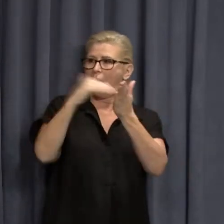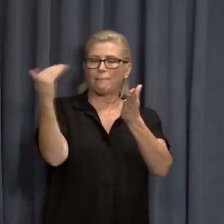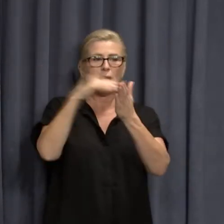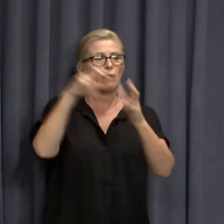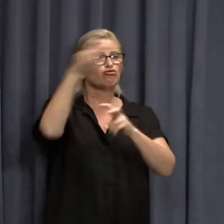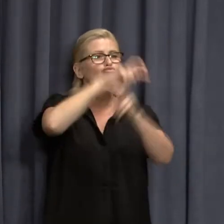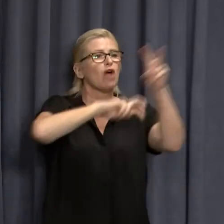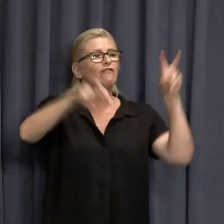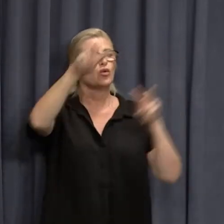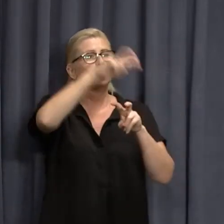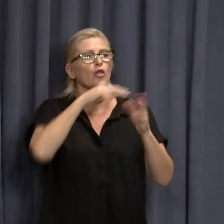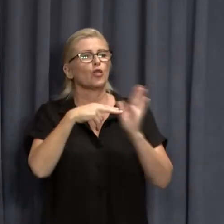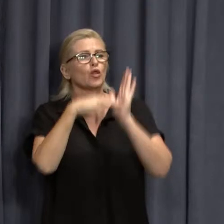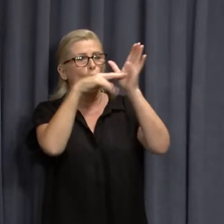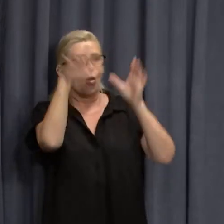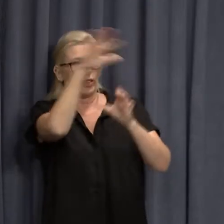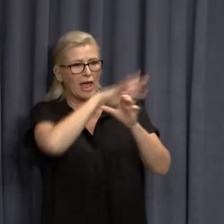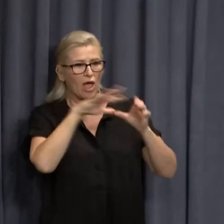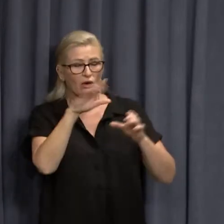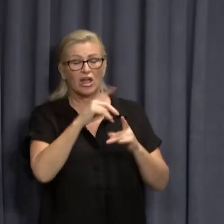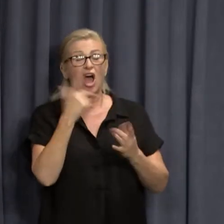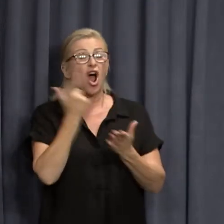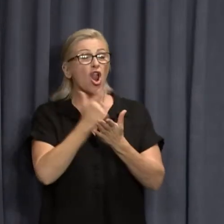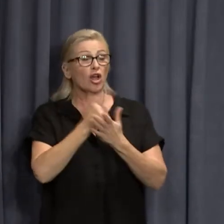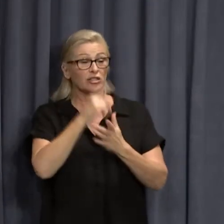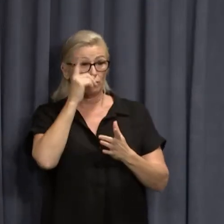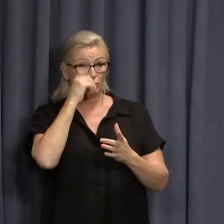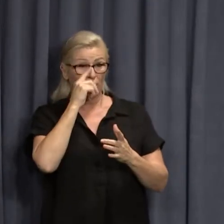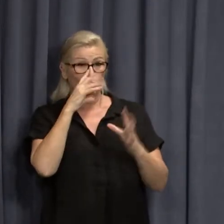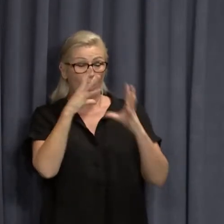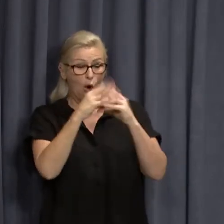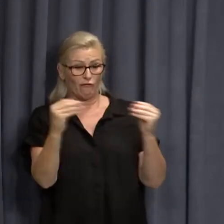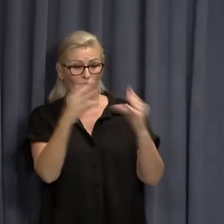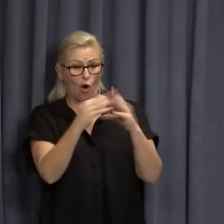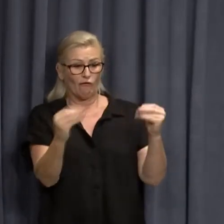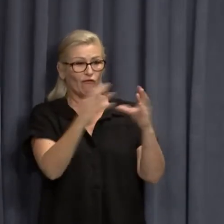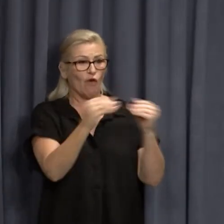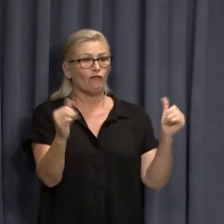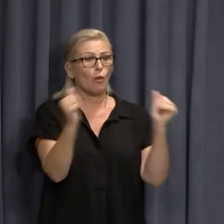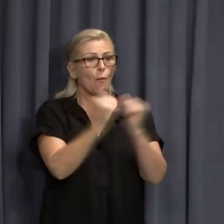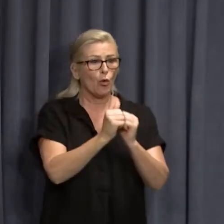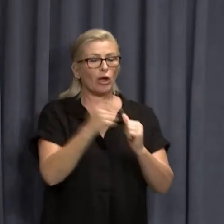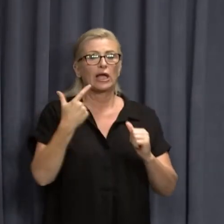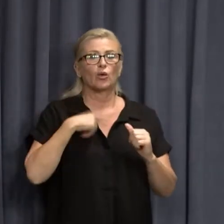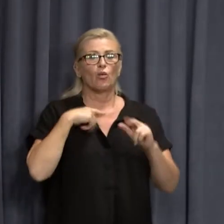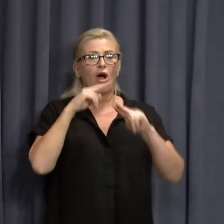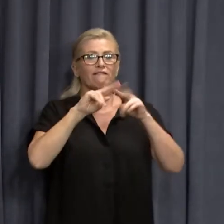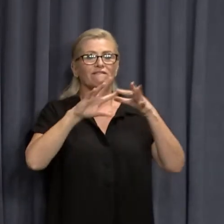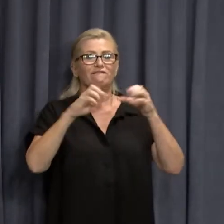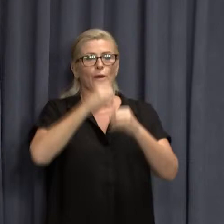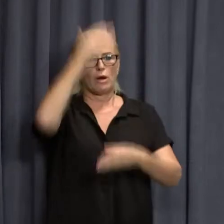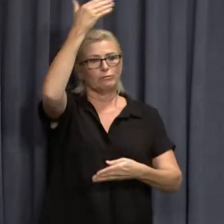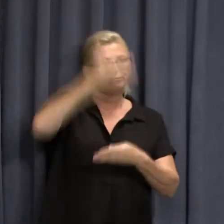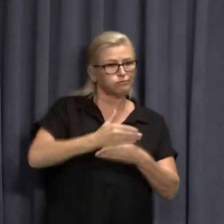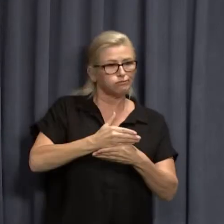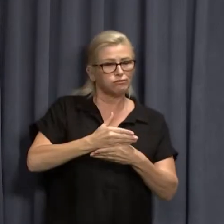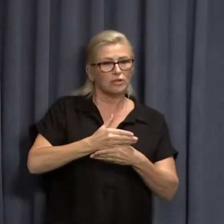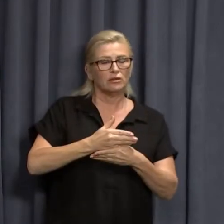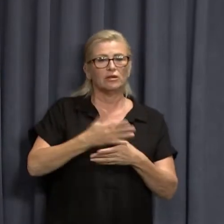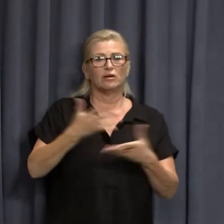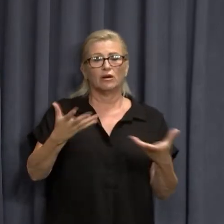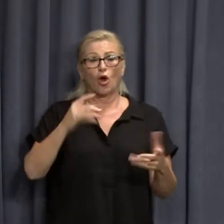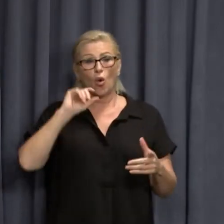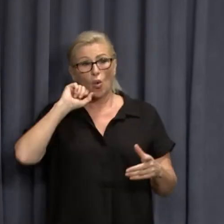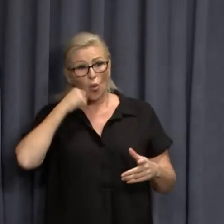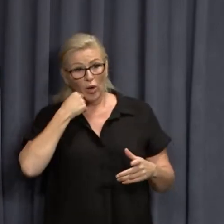not having a lot of bookings being cancelled with this pushback of the border reopening, is there going to be any more sort